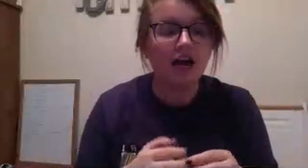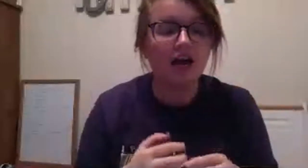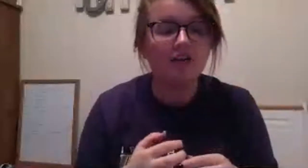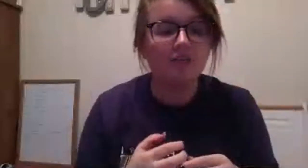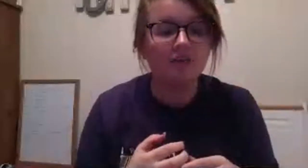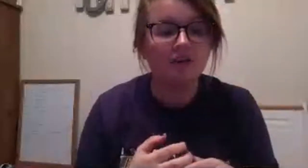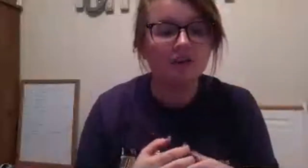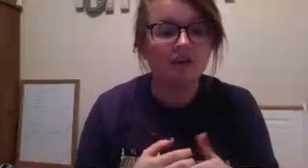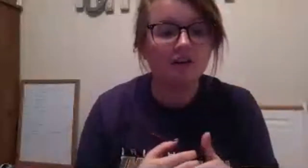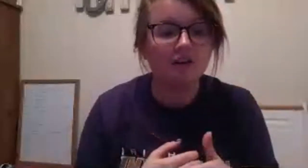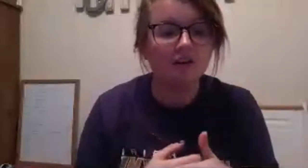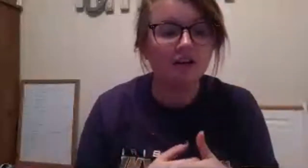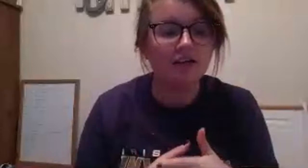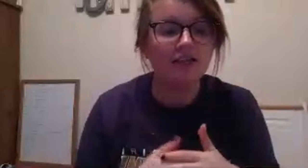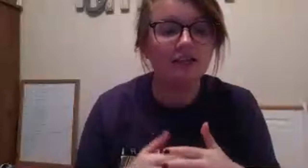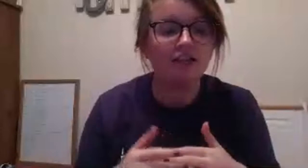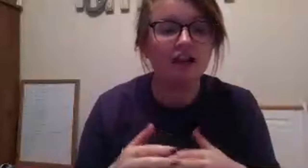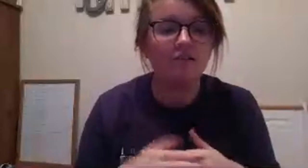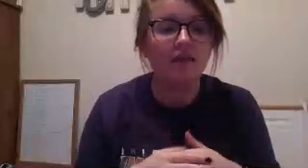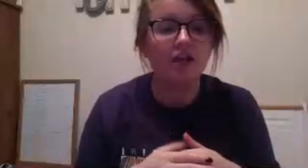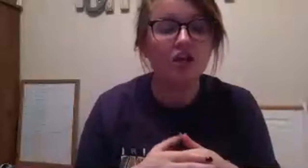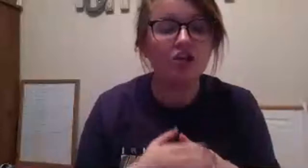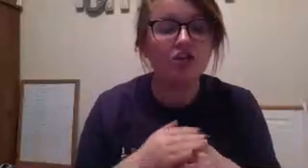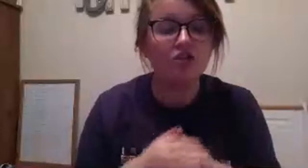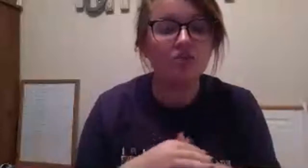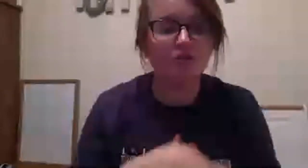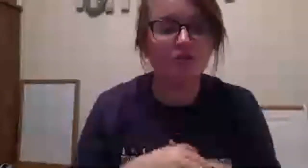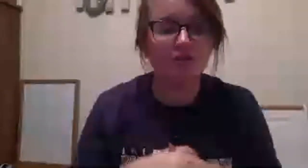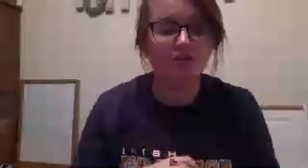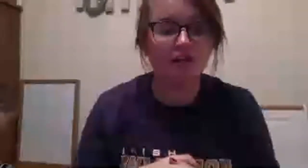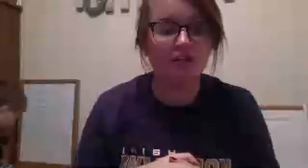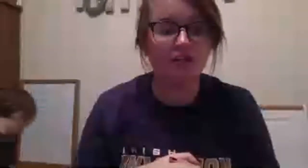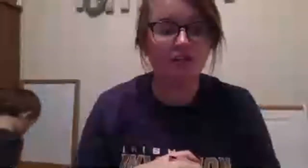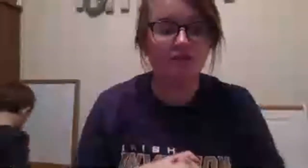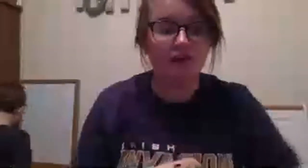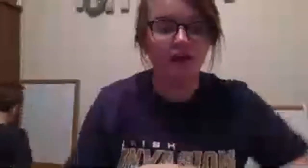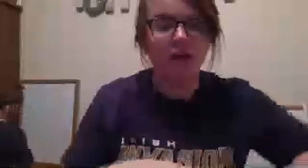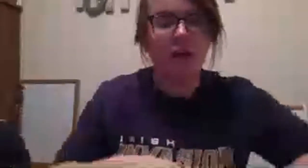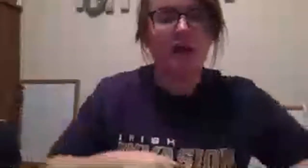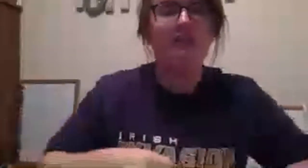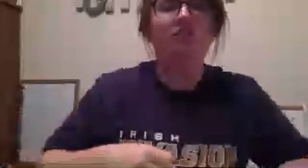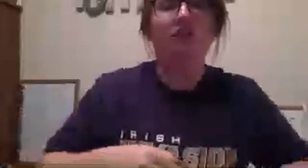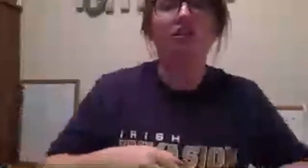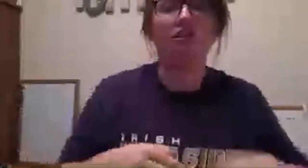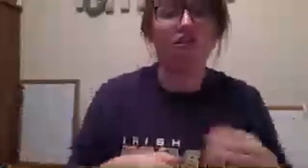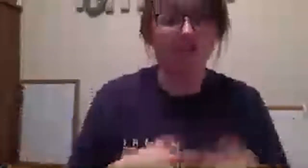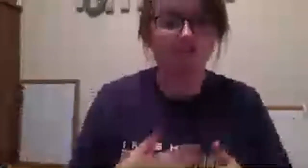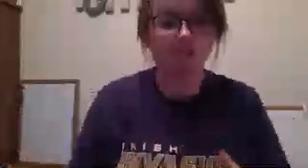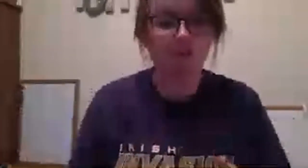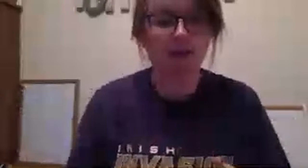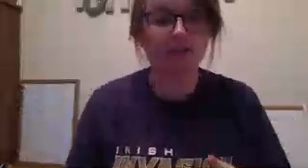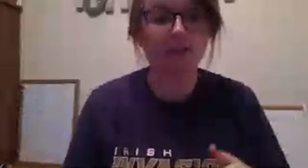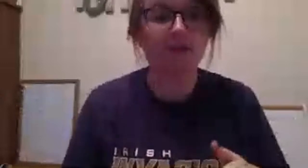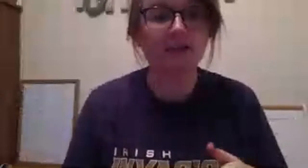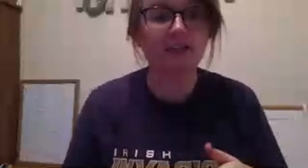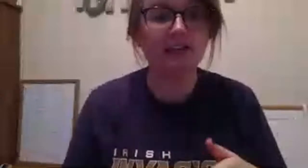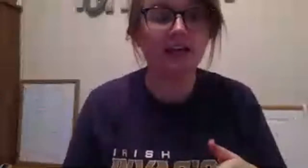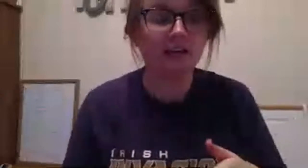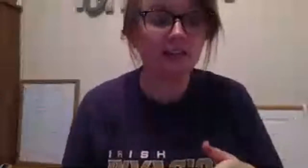he takes that job like super super serious right and he starts to change his ways and it makes king henry